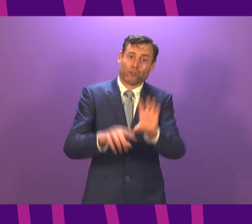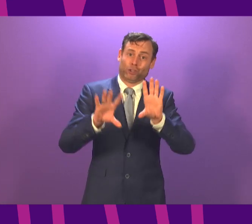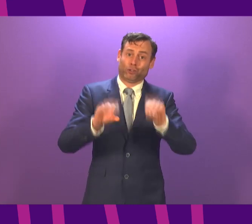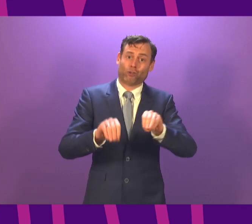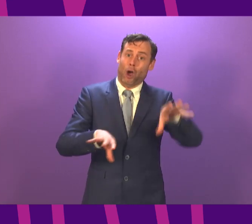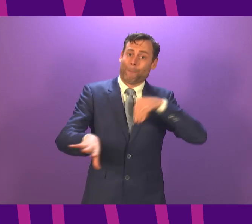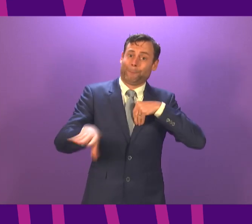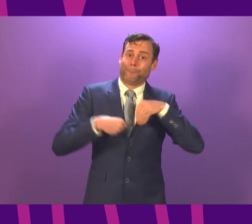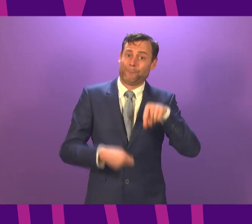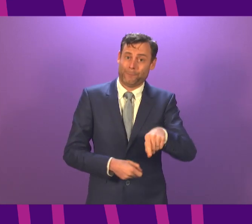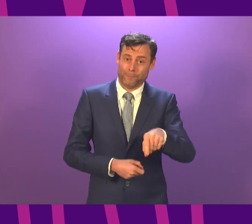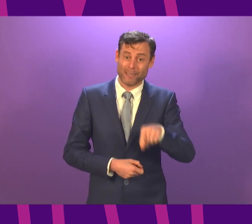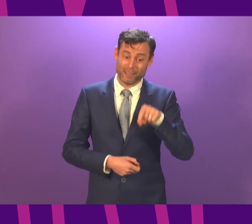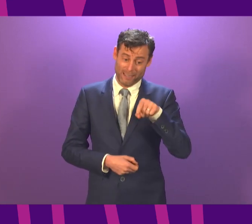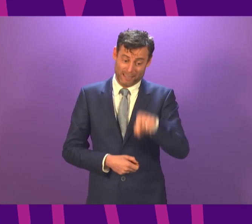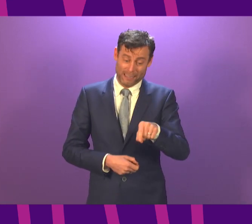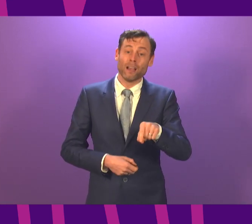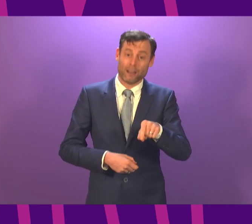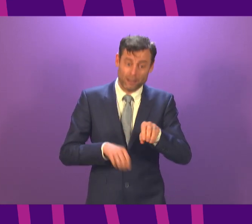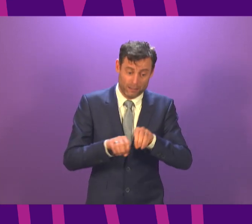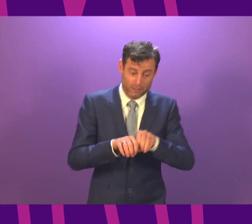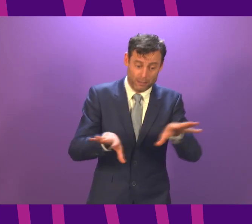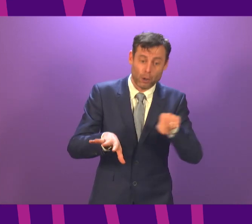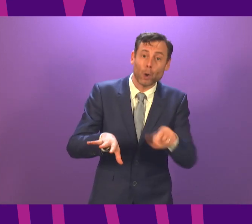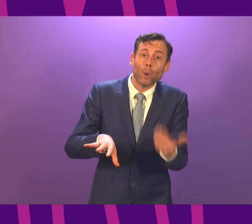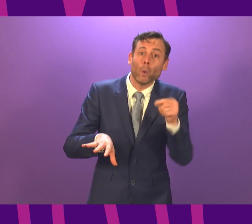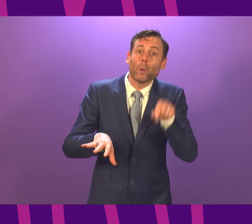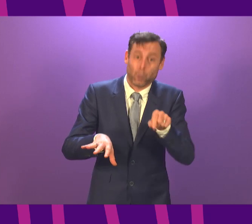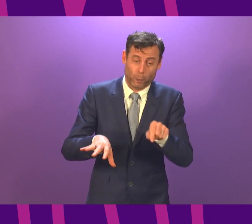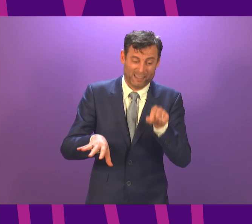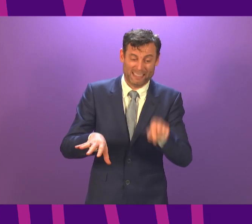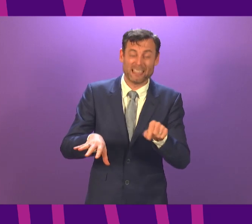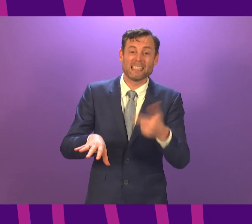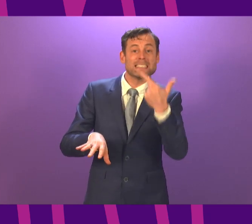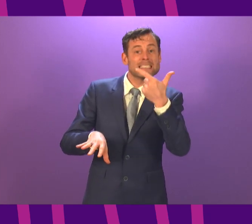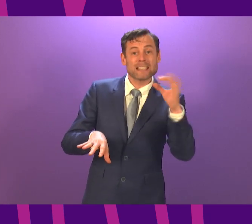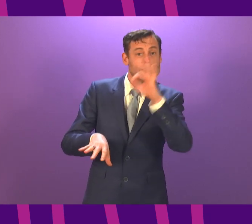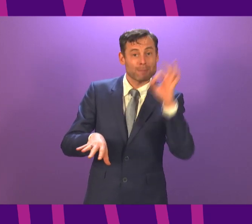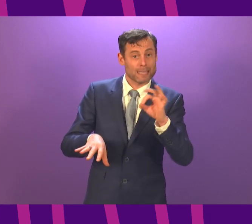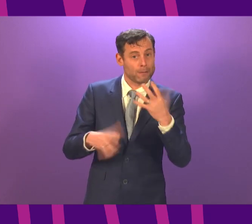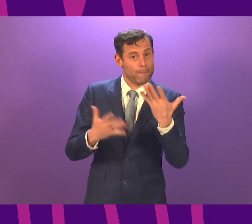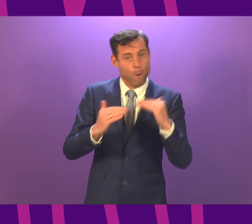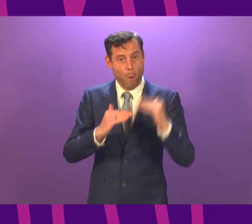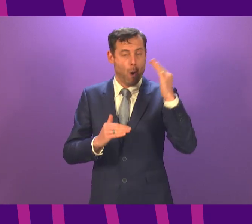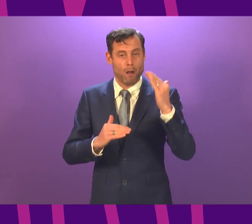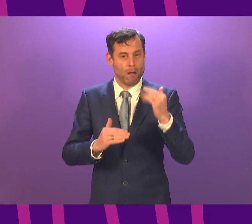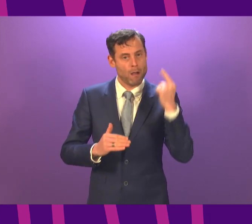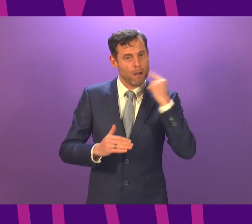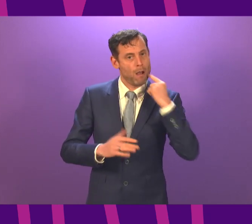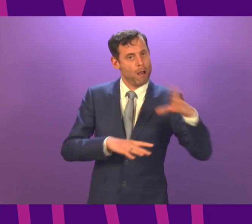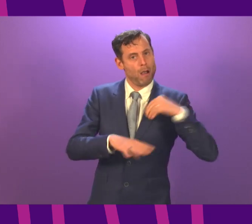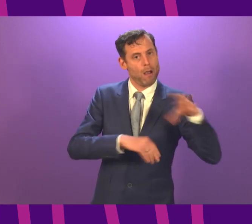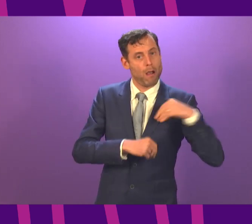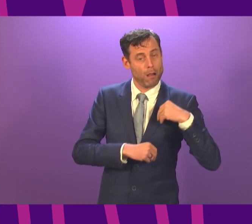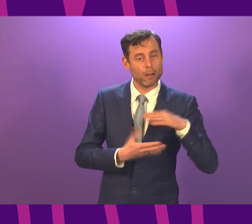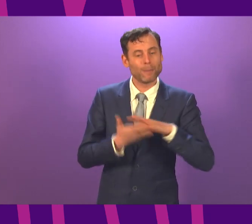the new variant is up to 70% more transmissible than previously circulating strains, and that it may add as much as